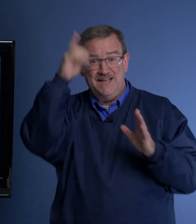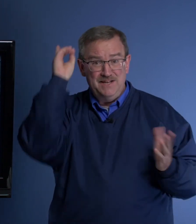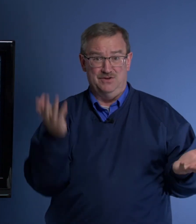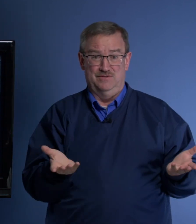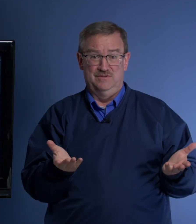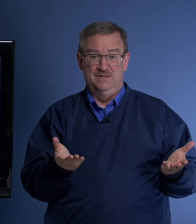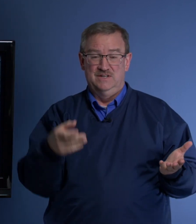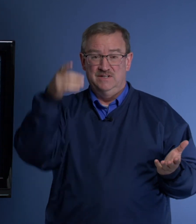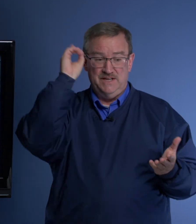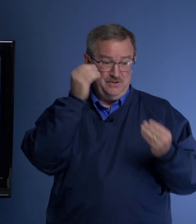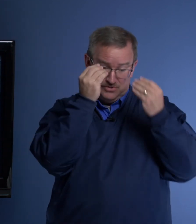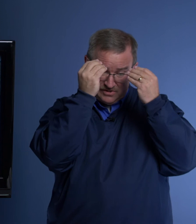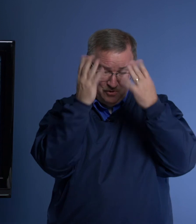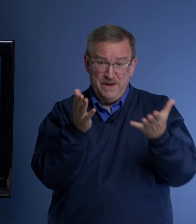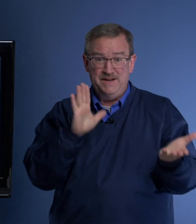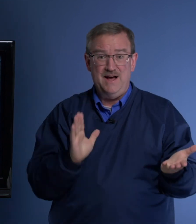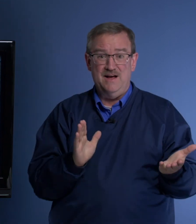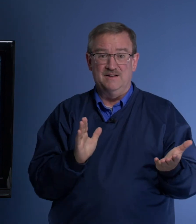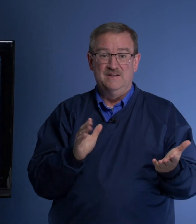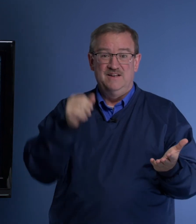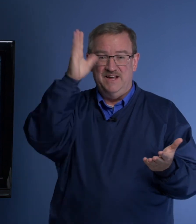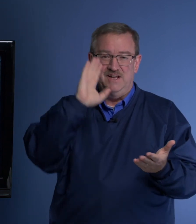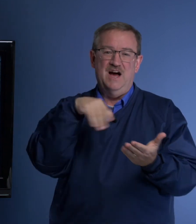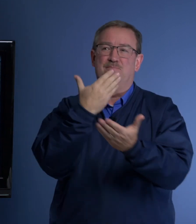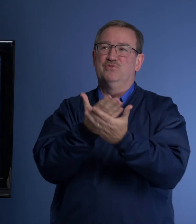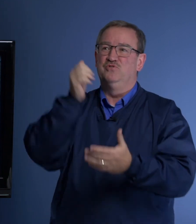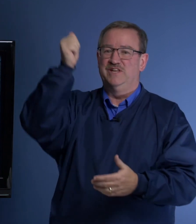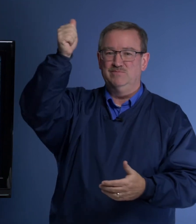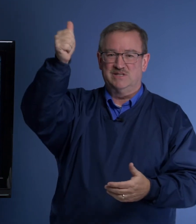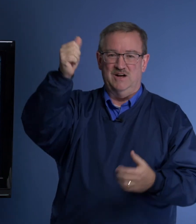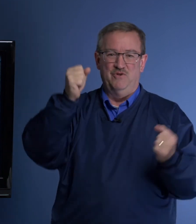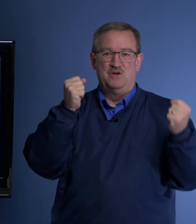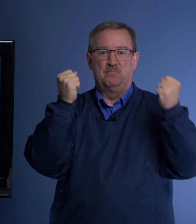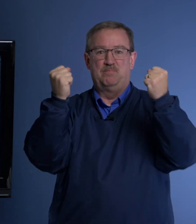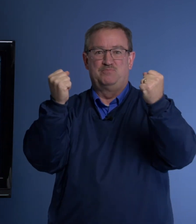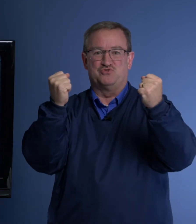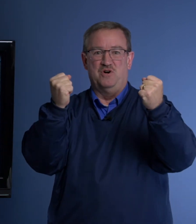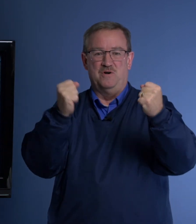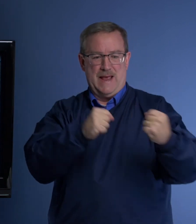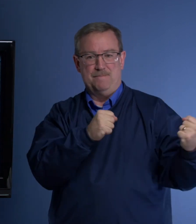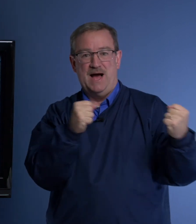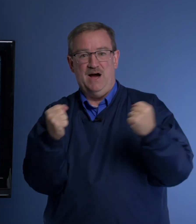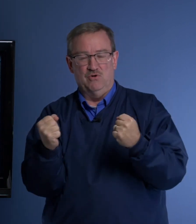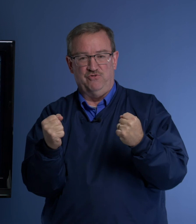Daniel. Daniel just obeyed God and God proved himself strong and powerful.